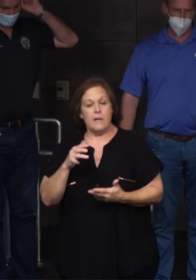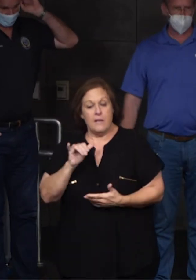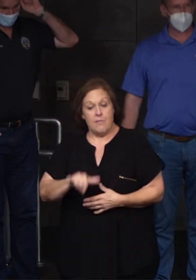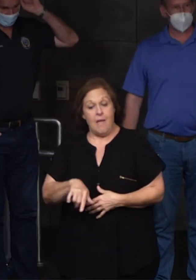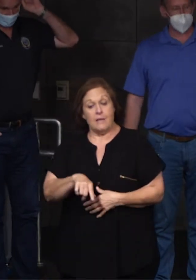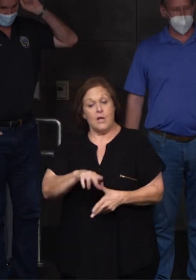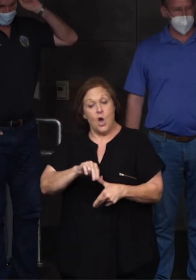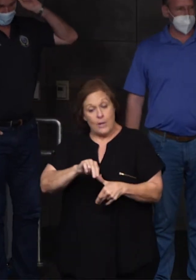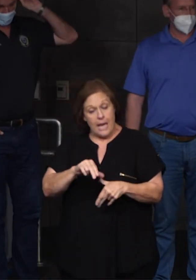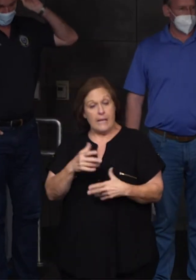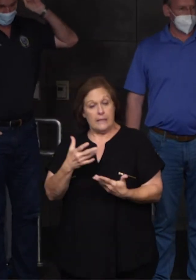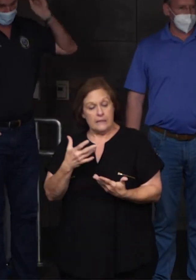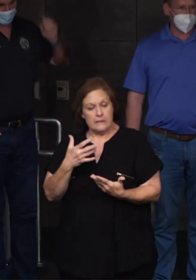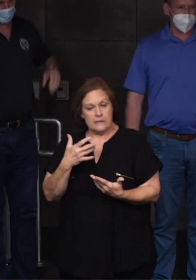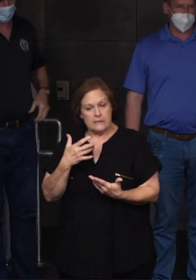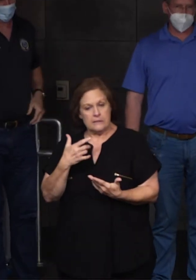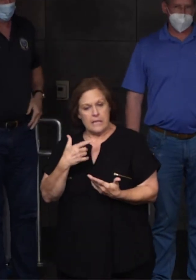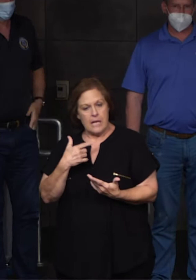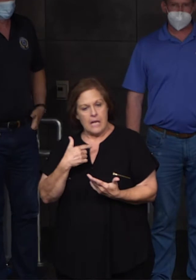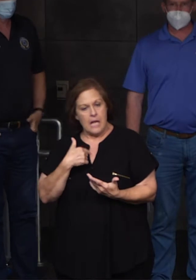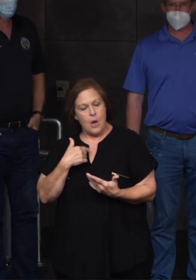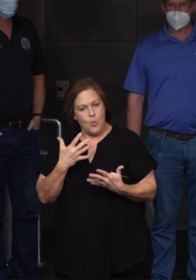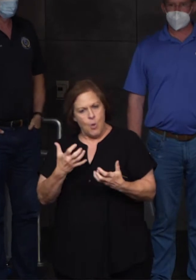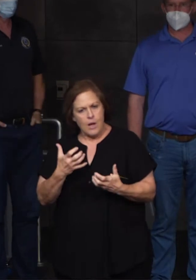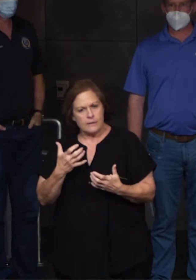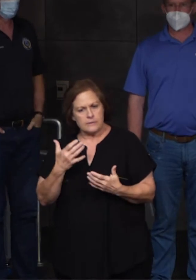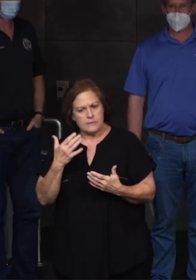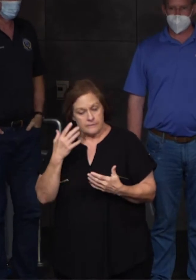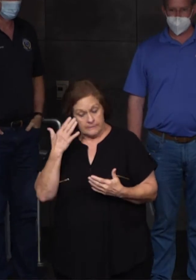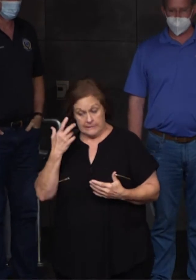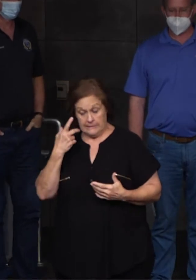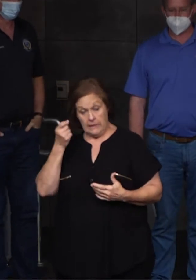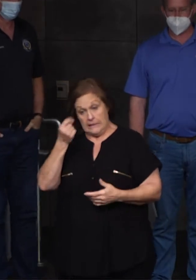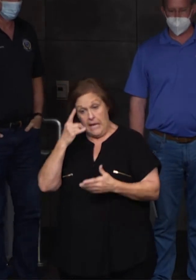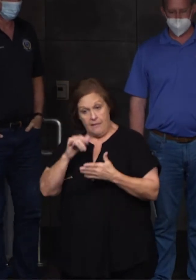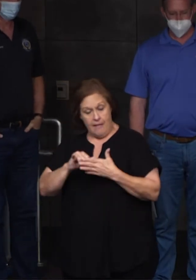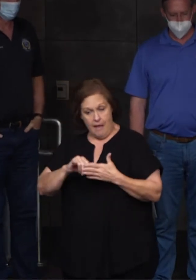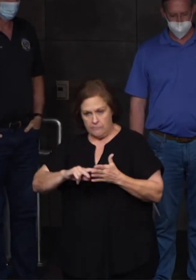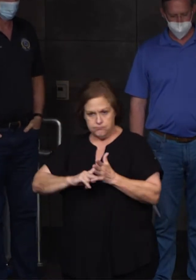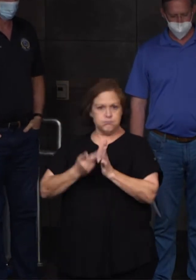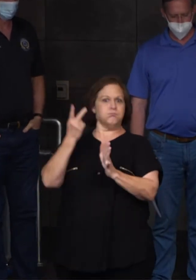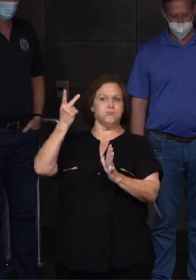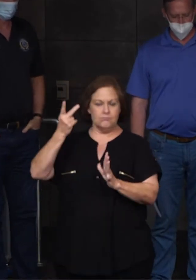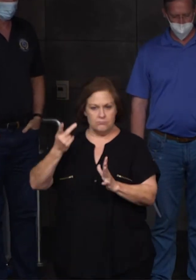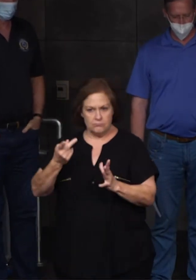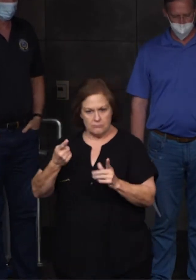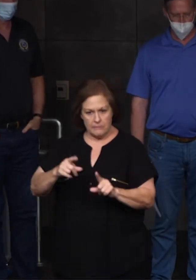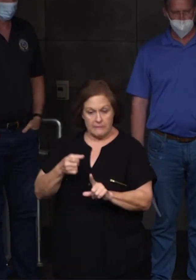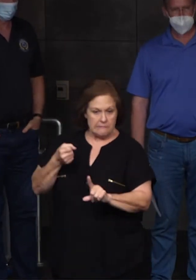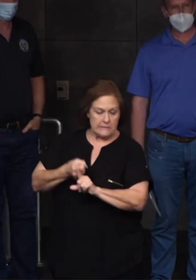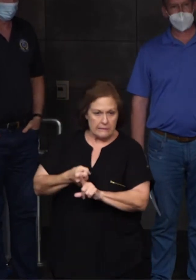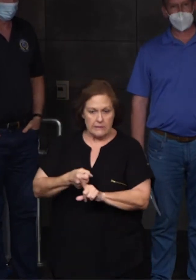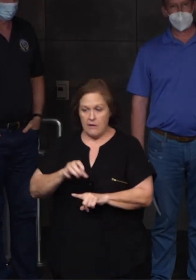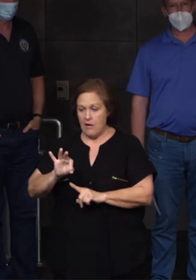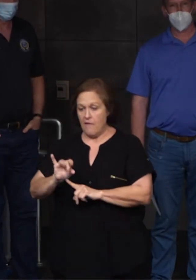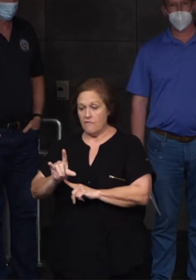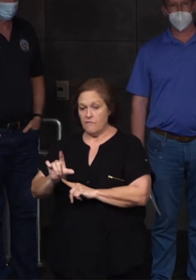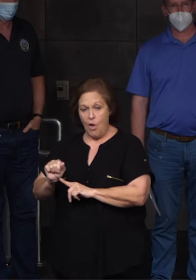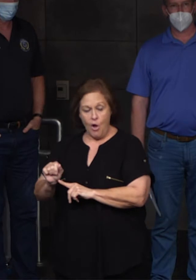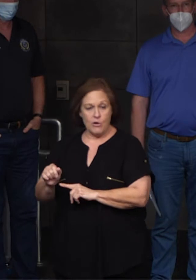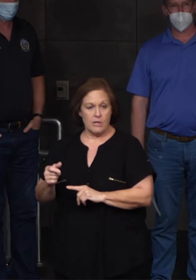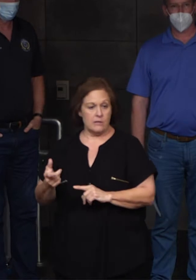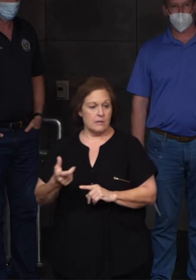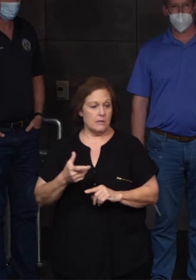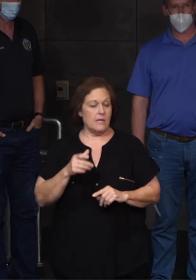this hurricane, and I liken it to us taking a double whammy with this hurricane, if this hurricane had hit in Florida or